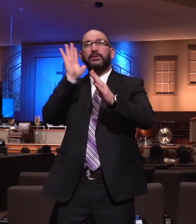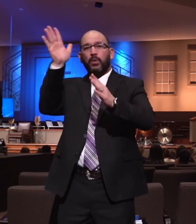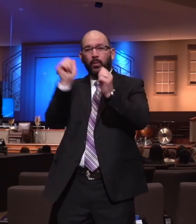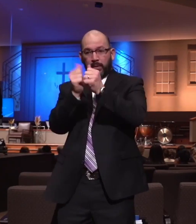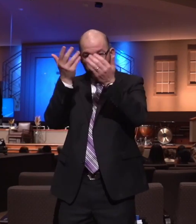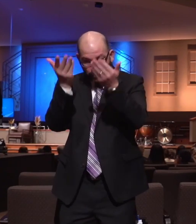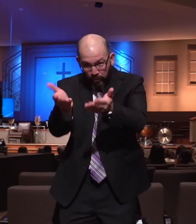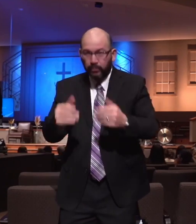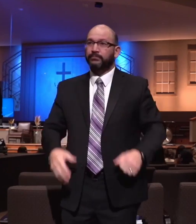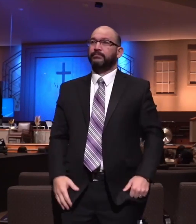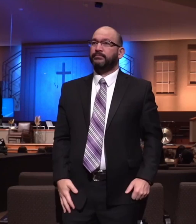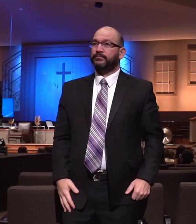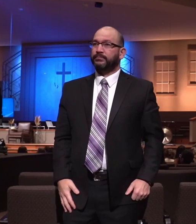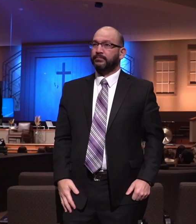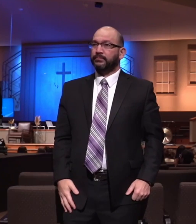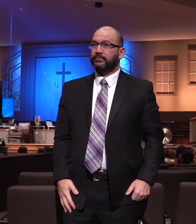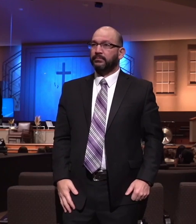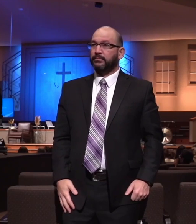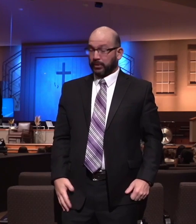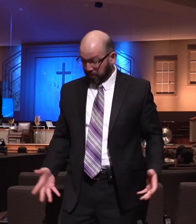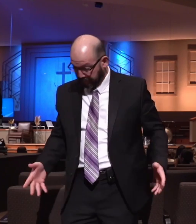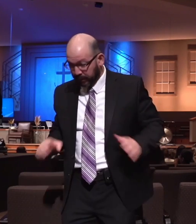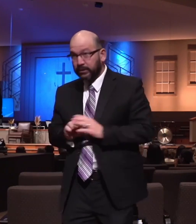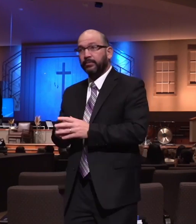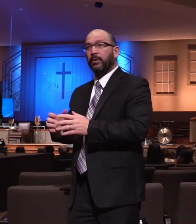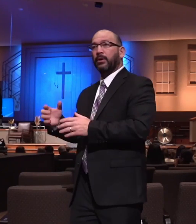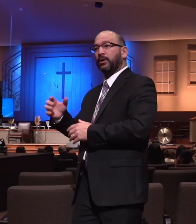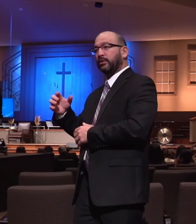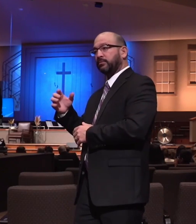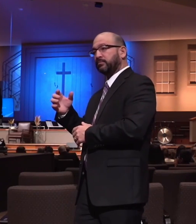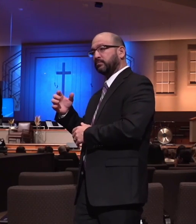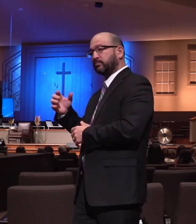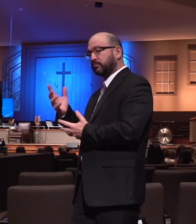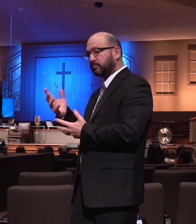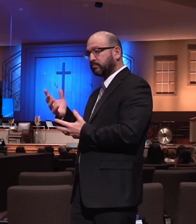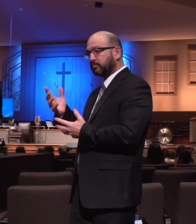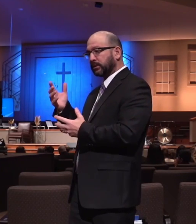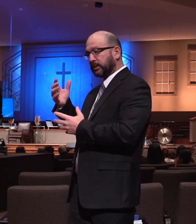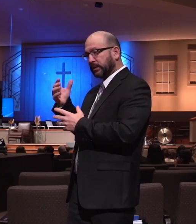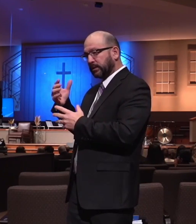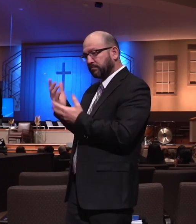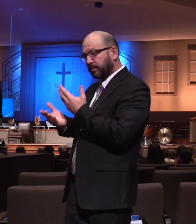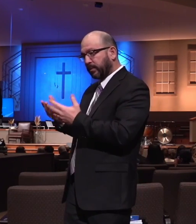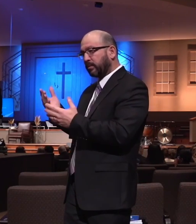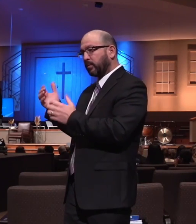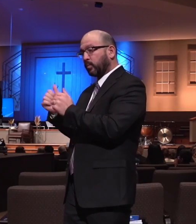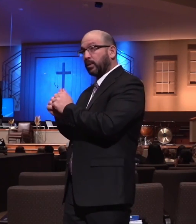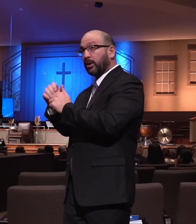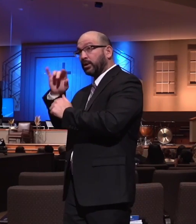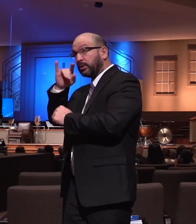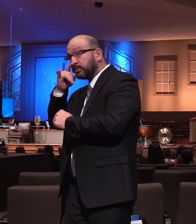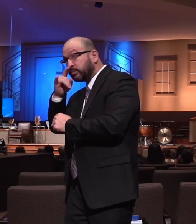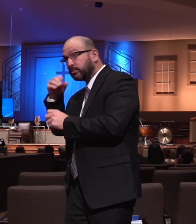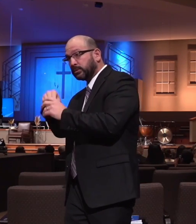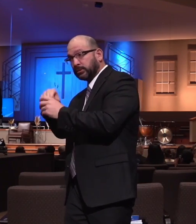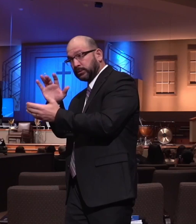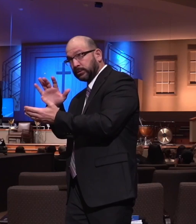So here with your child, with your class, there is going to be a time of learning, they're